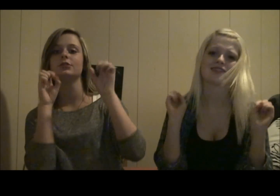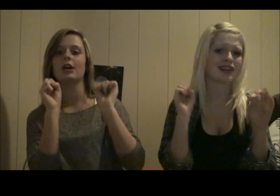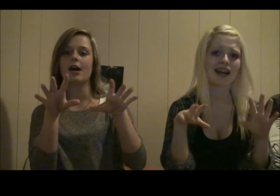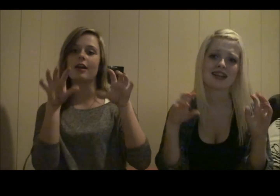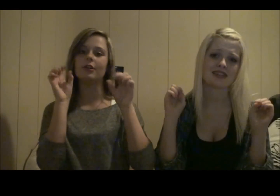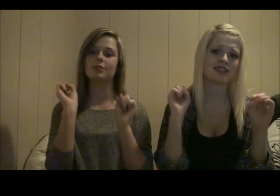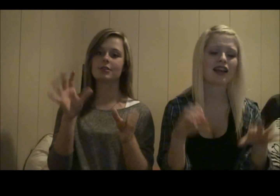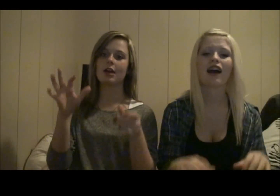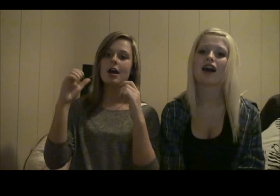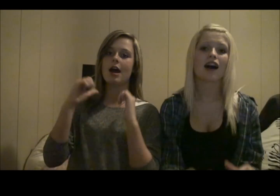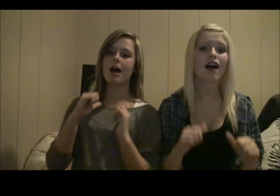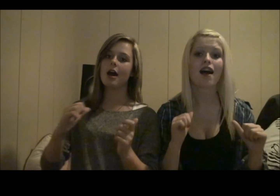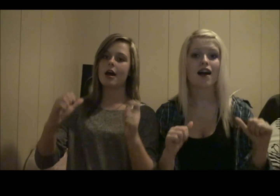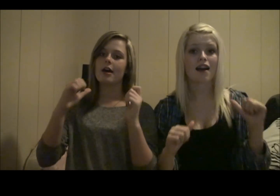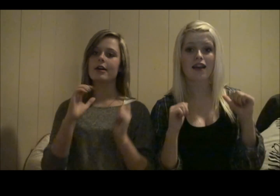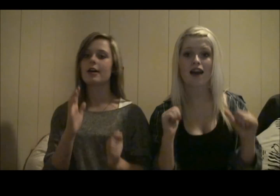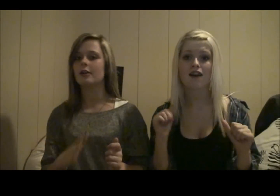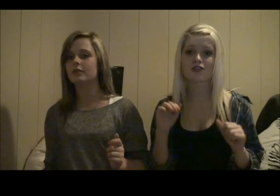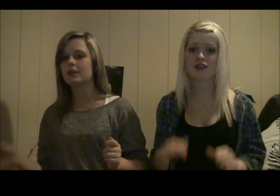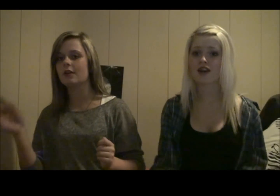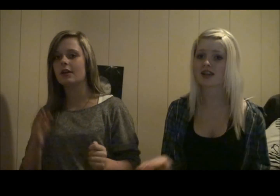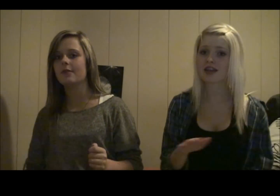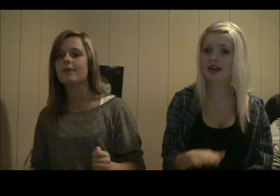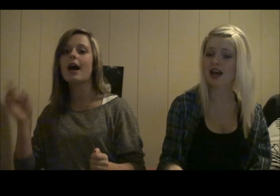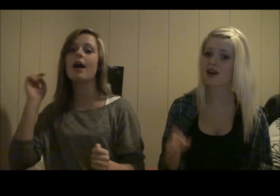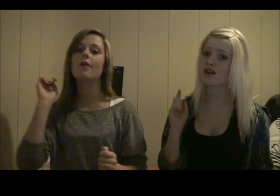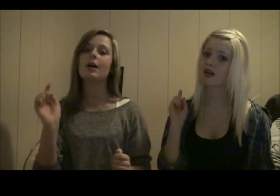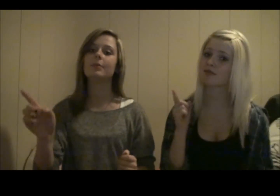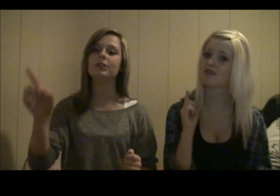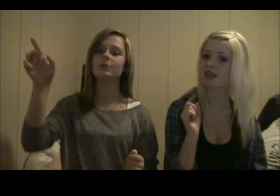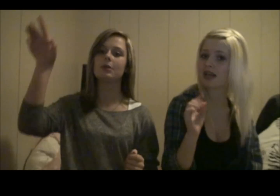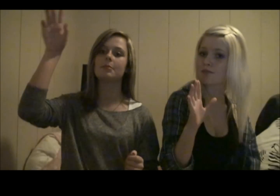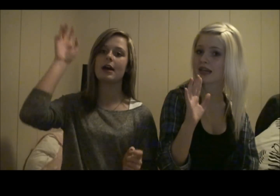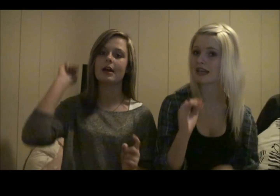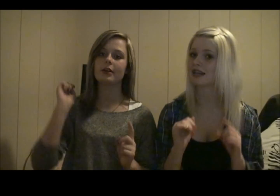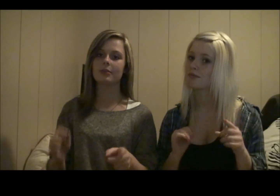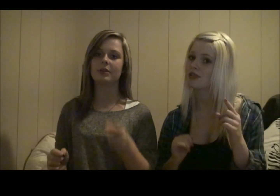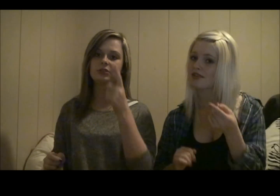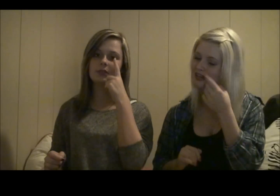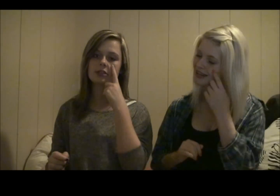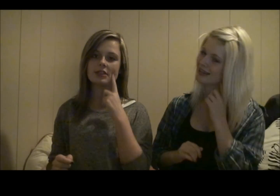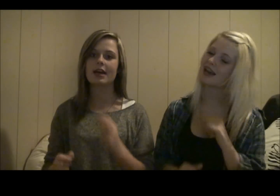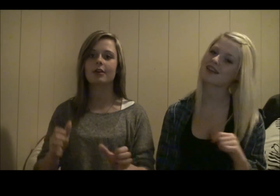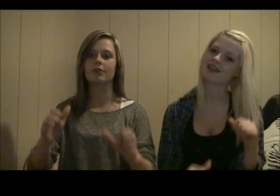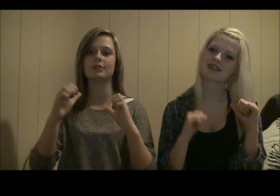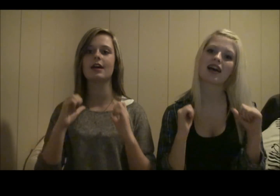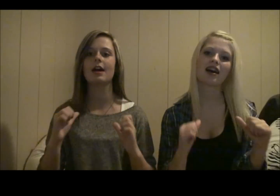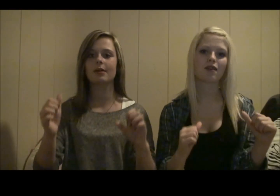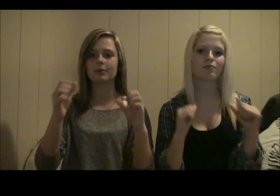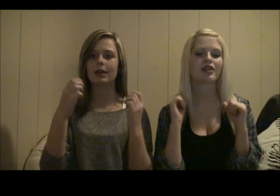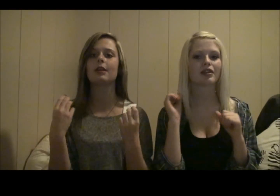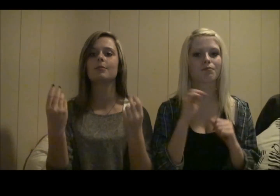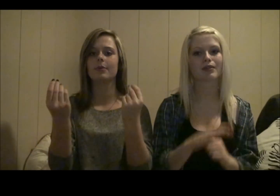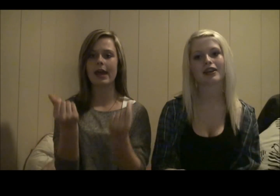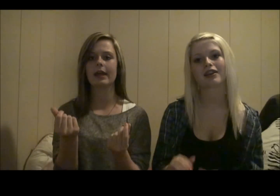dollars I have a dog and now I bet you're running down And I bet you're running back Cause I'm getting paid